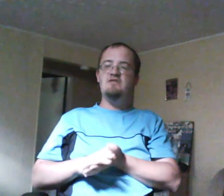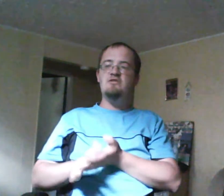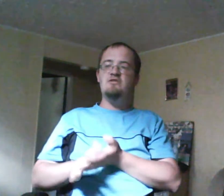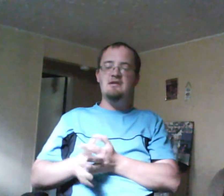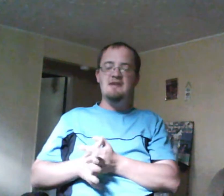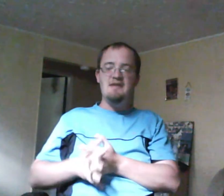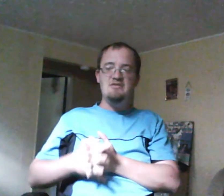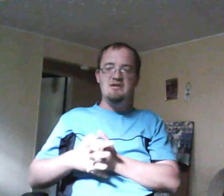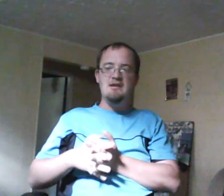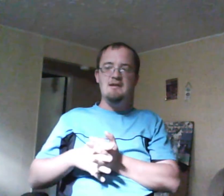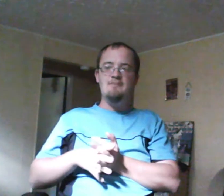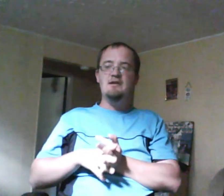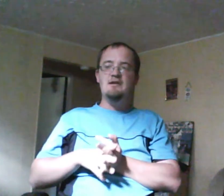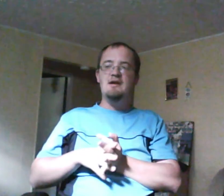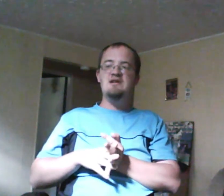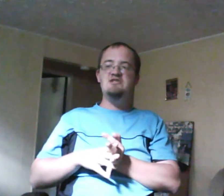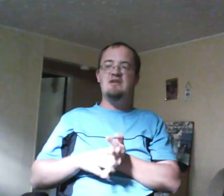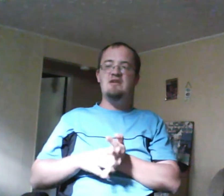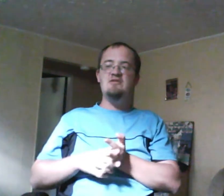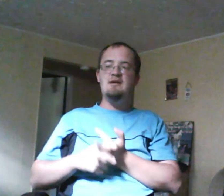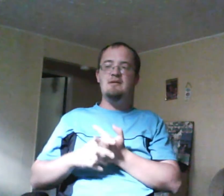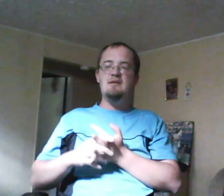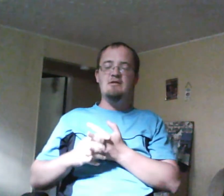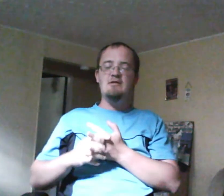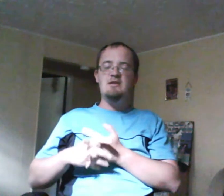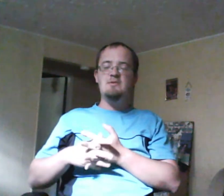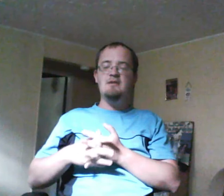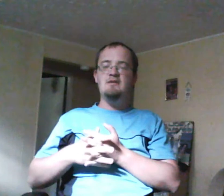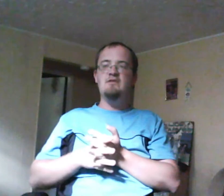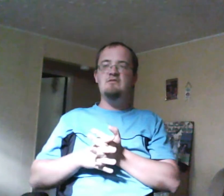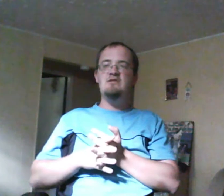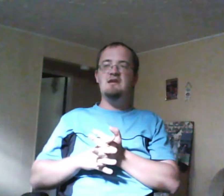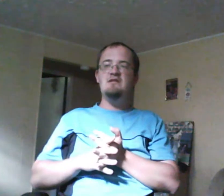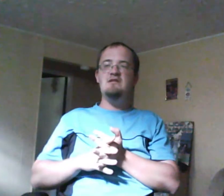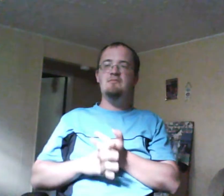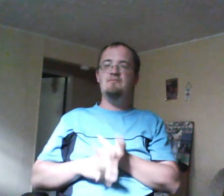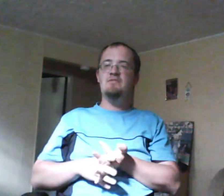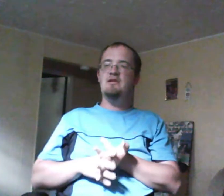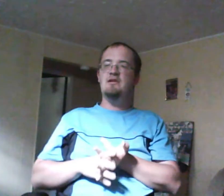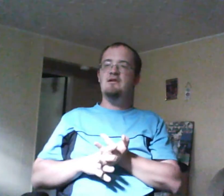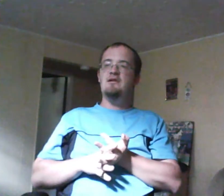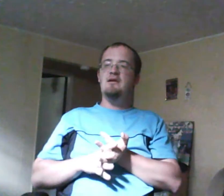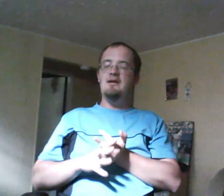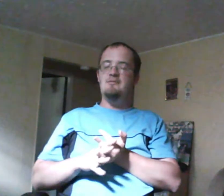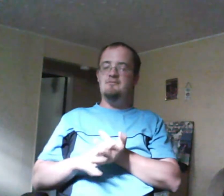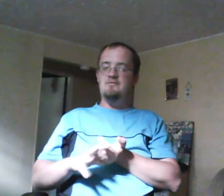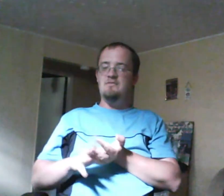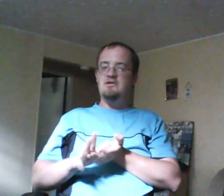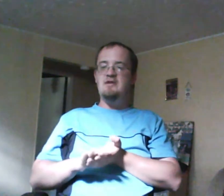to work in the cafeteria, and then she tries to become a hero by smuggling phones into Degrassi because